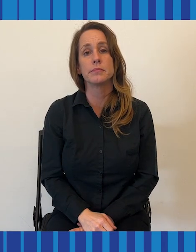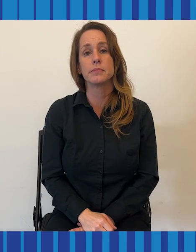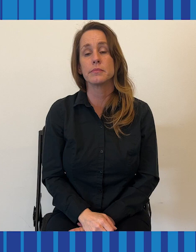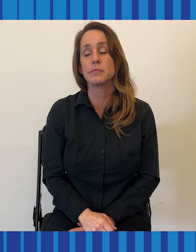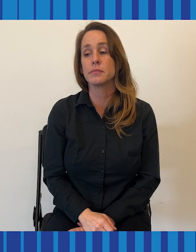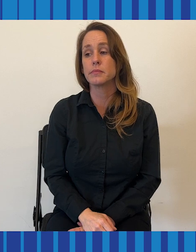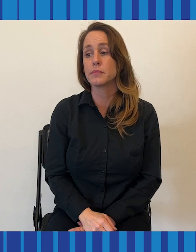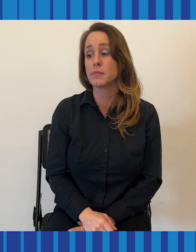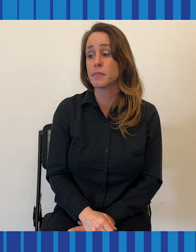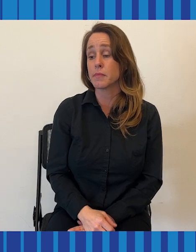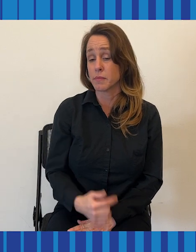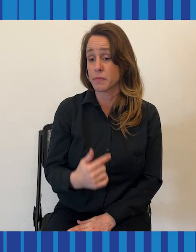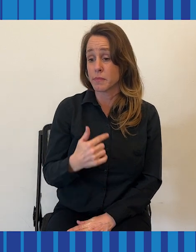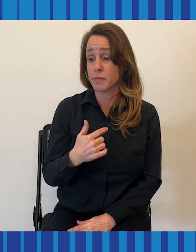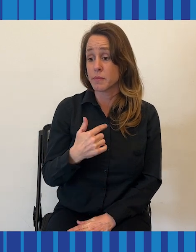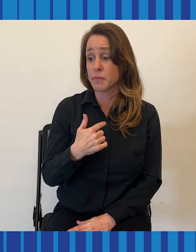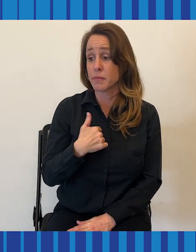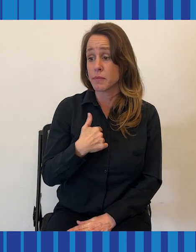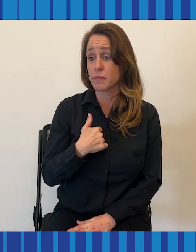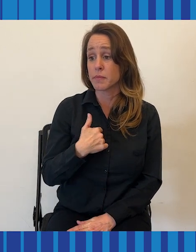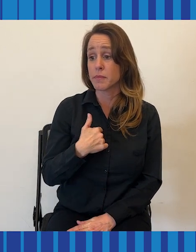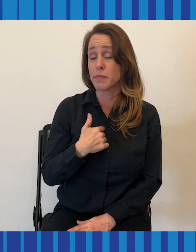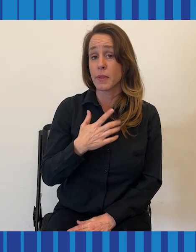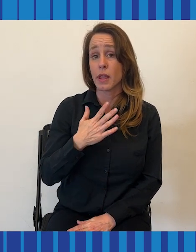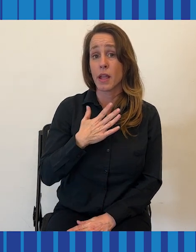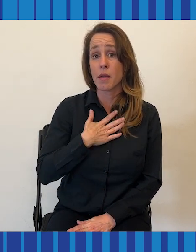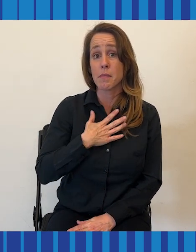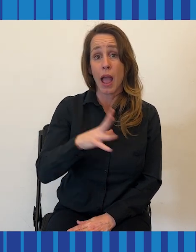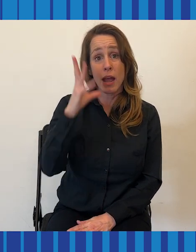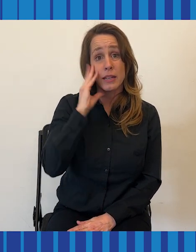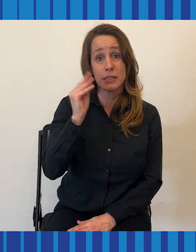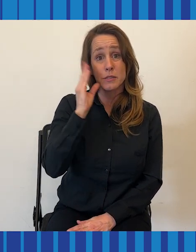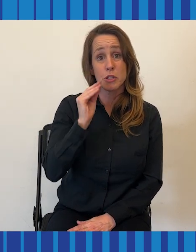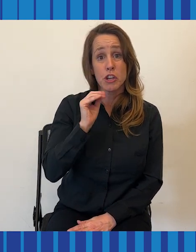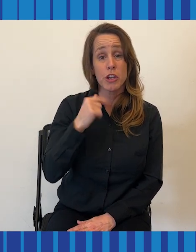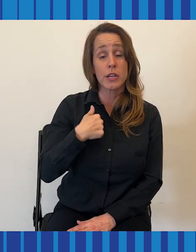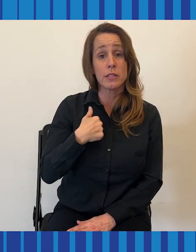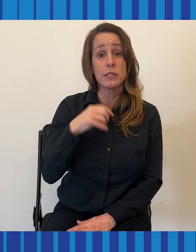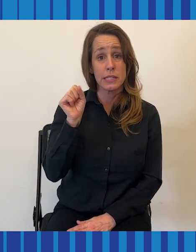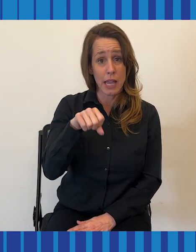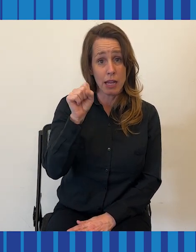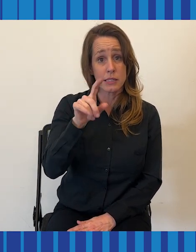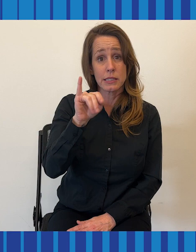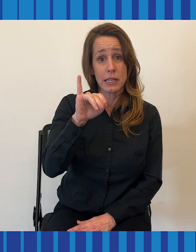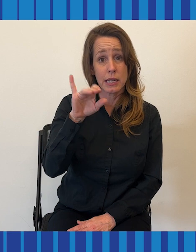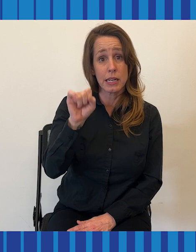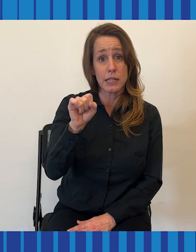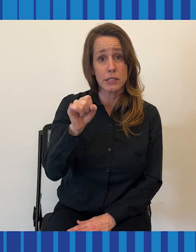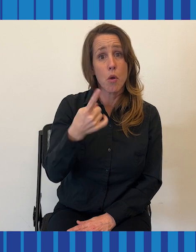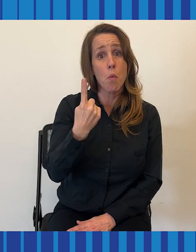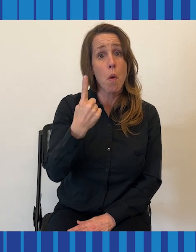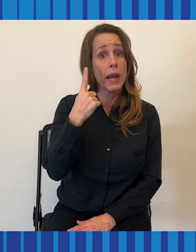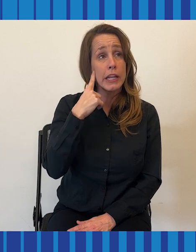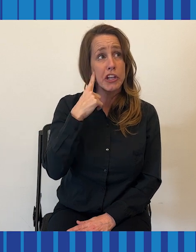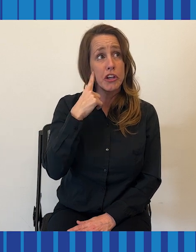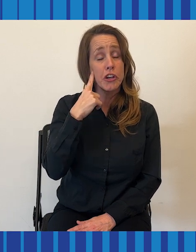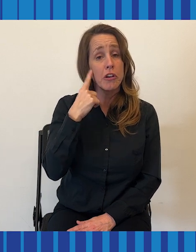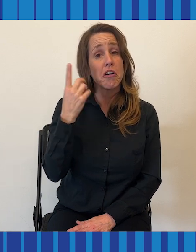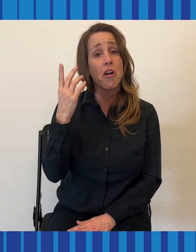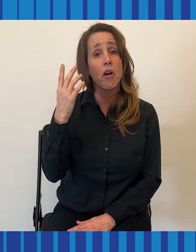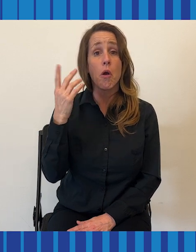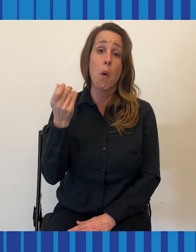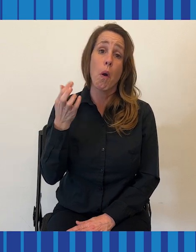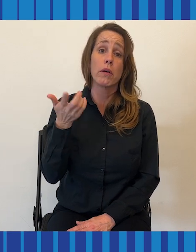I had a history of having the tinnitus in one ear or the other. That was during college,